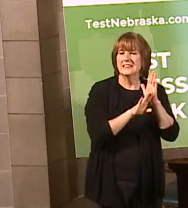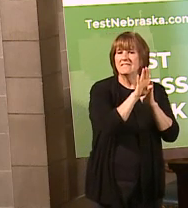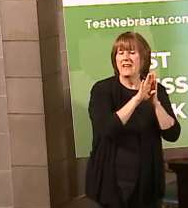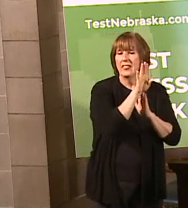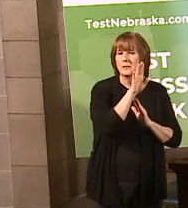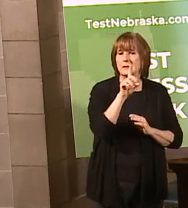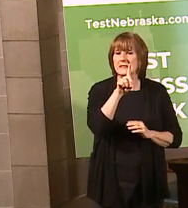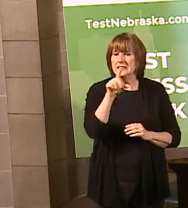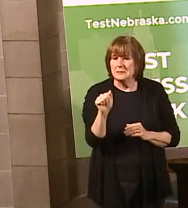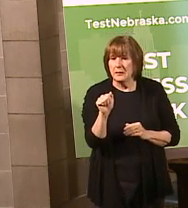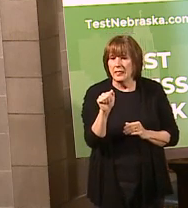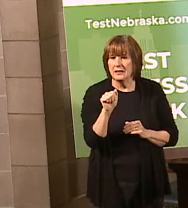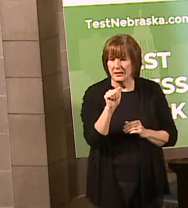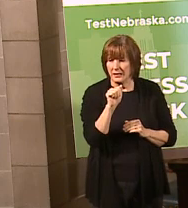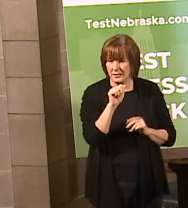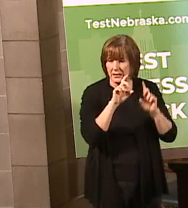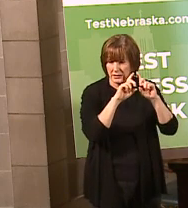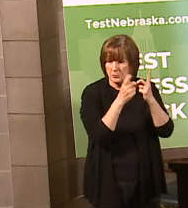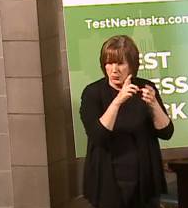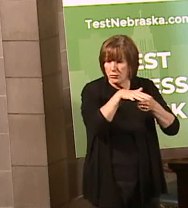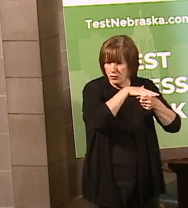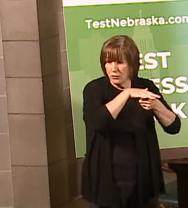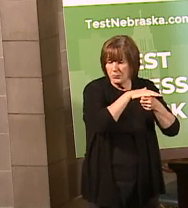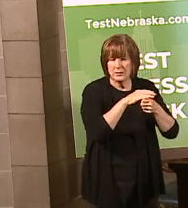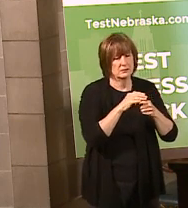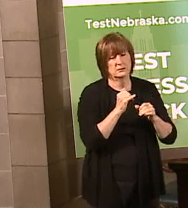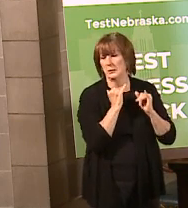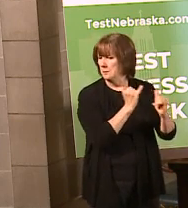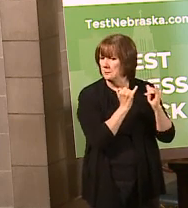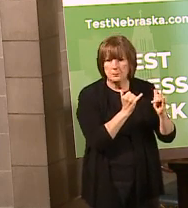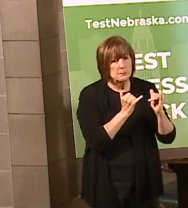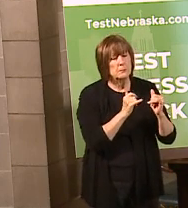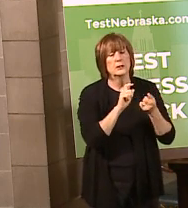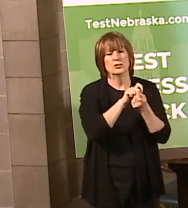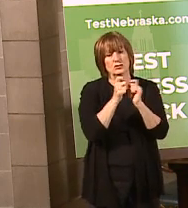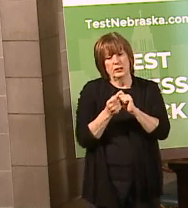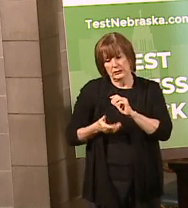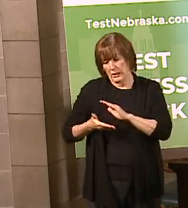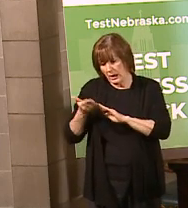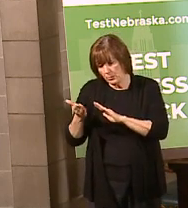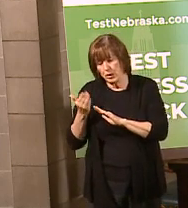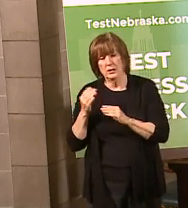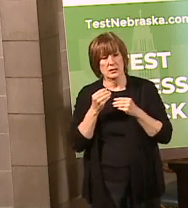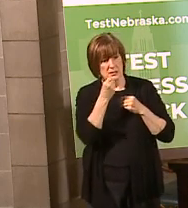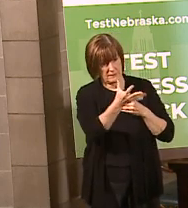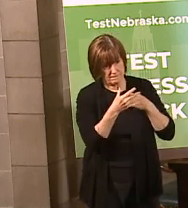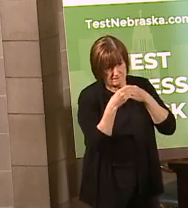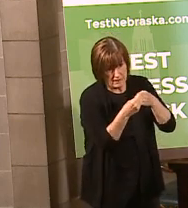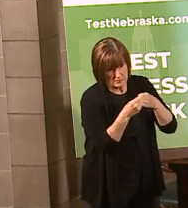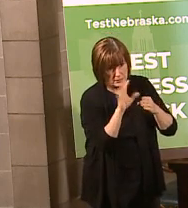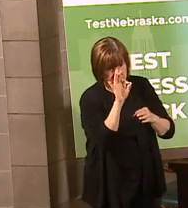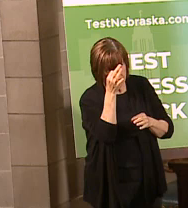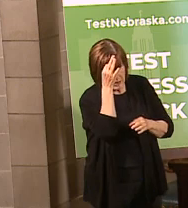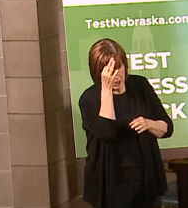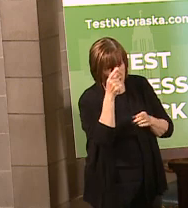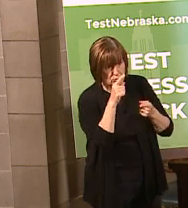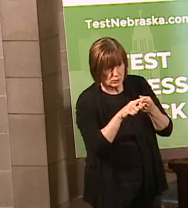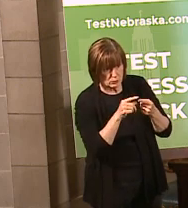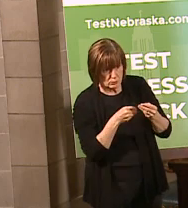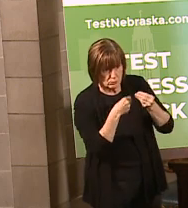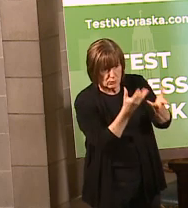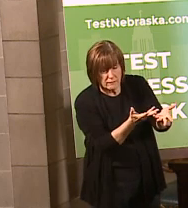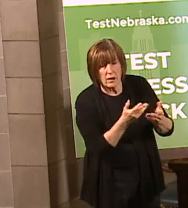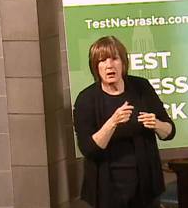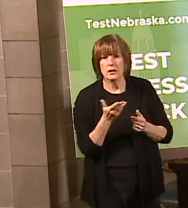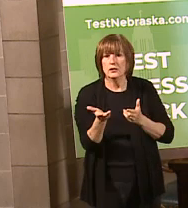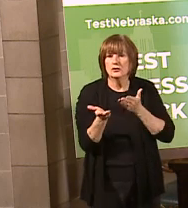And so we've had to change some of our operations and we've been given flexibility from the federal government to be able to do that by, for example, providing